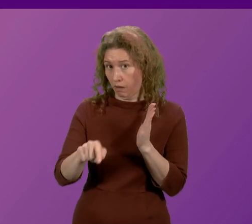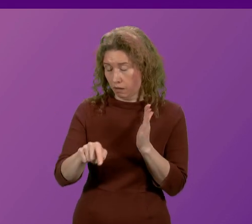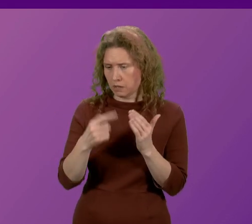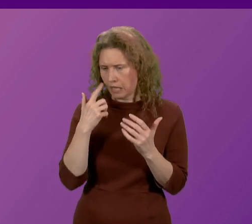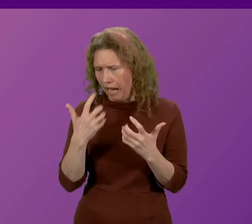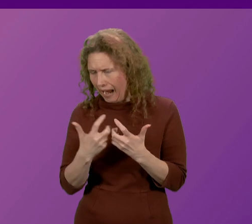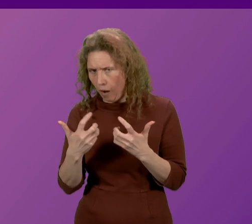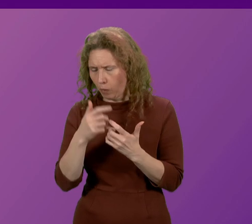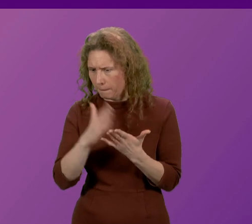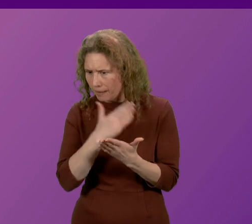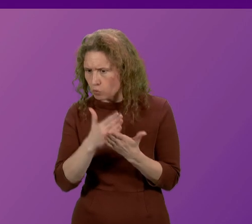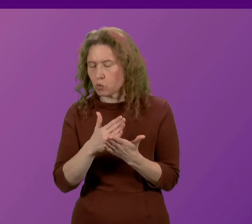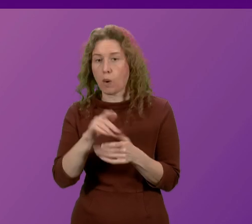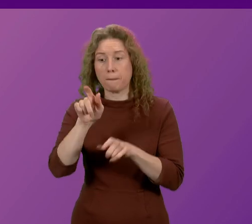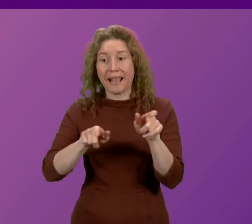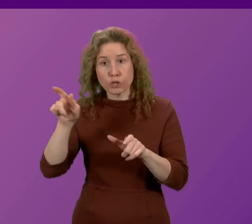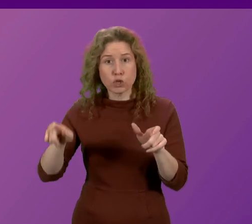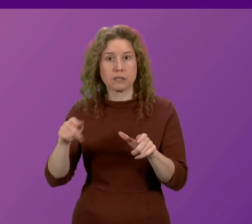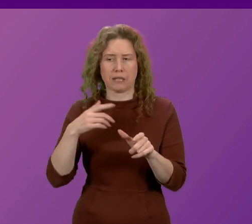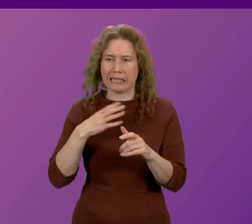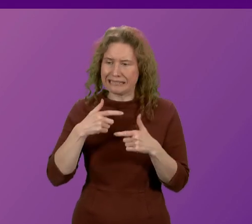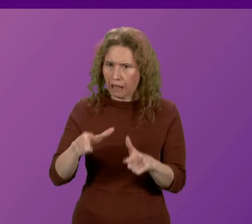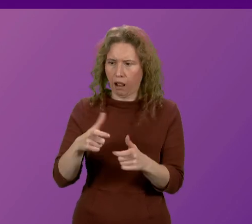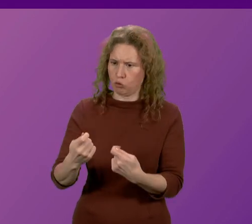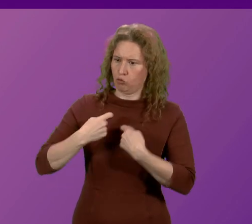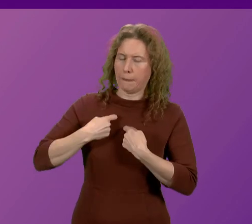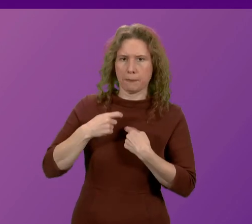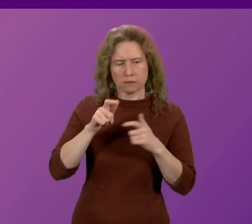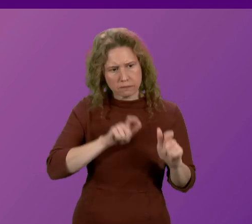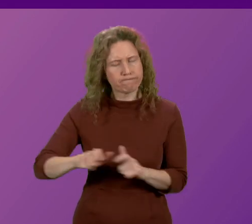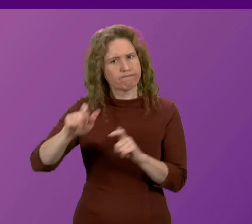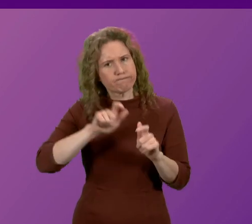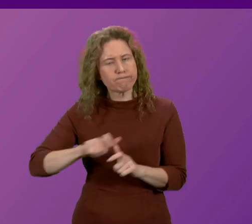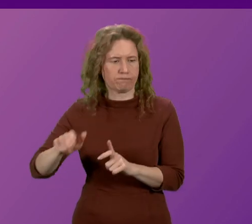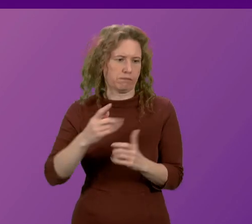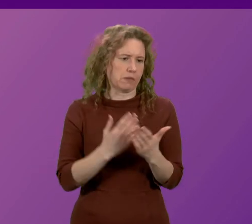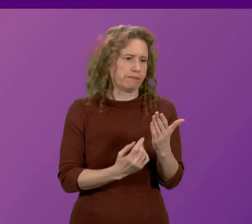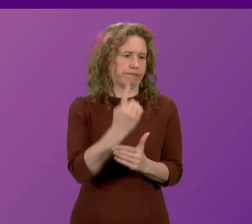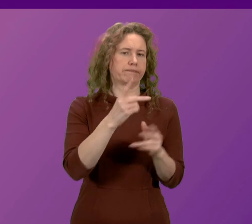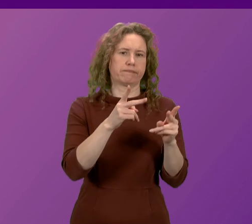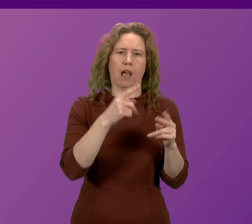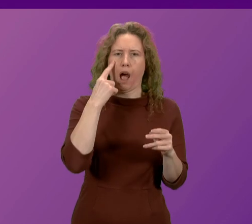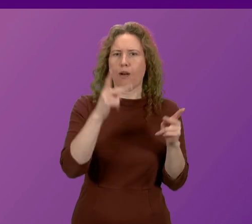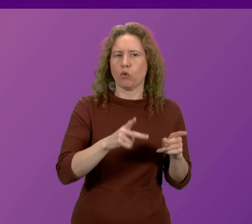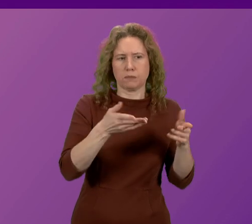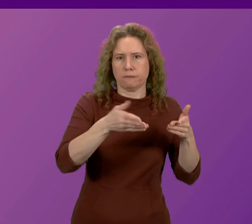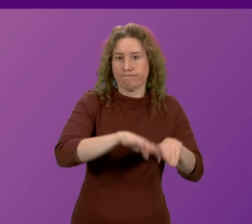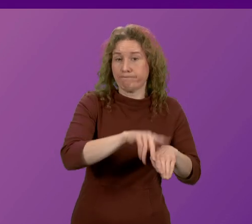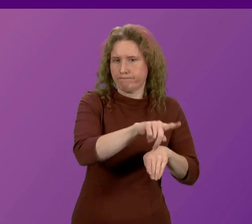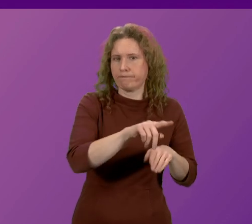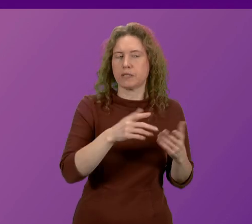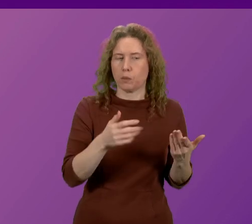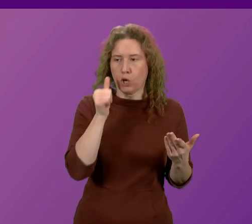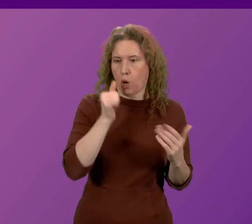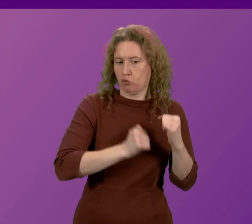ensure the continuity of service to individuals that will be affected by the closure because of the structural